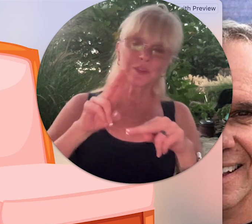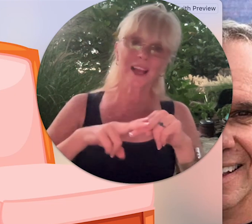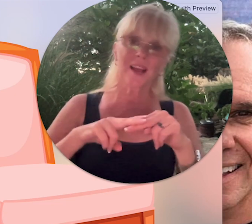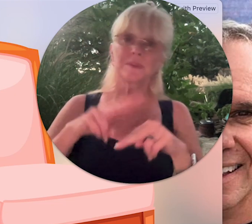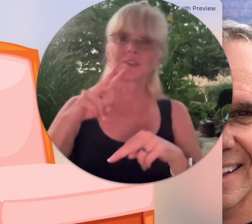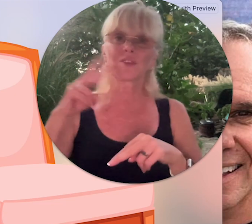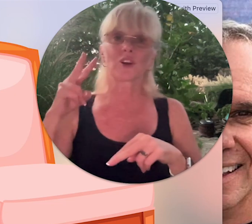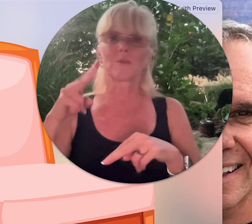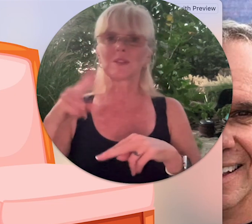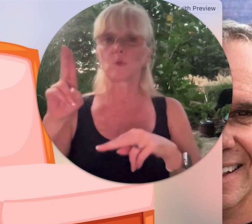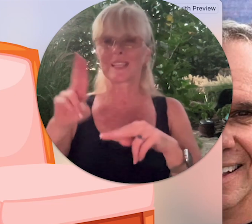times the verb is one